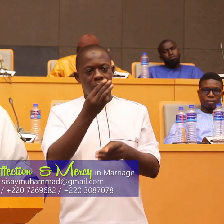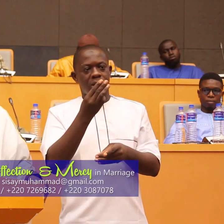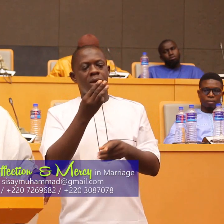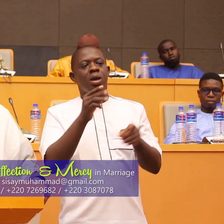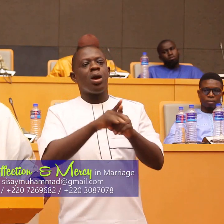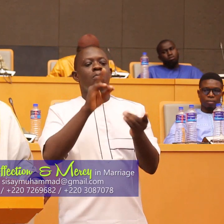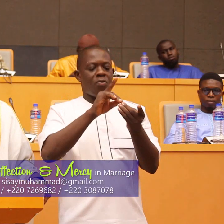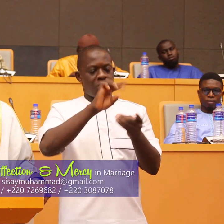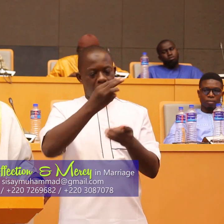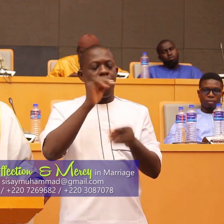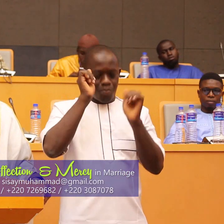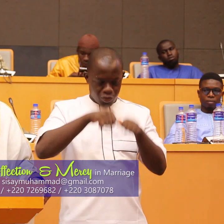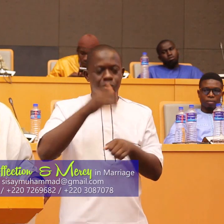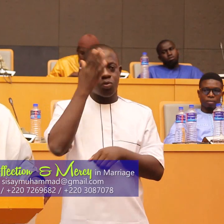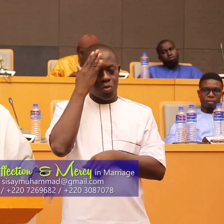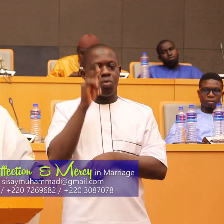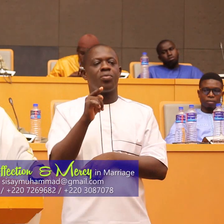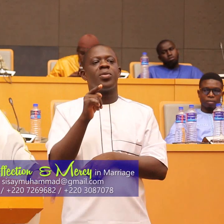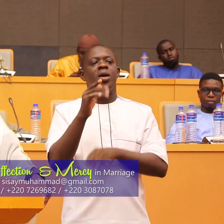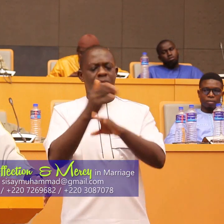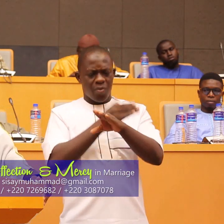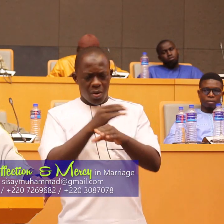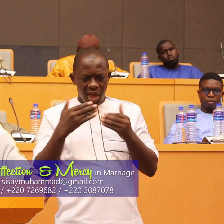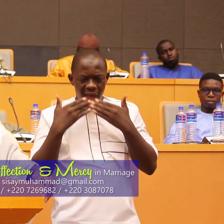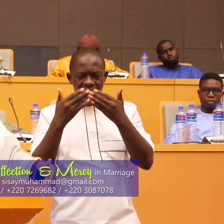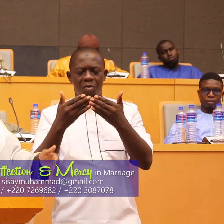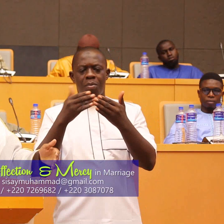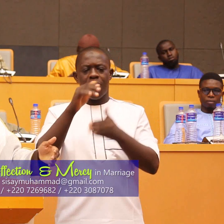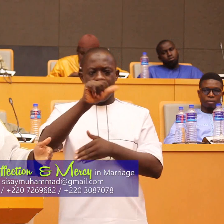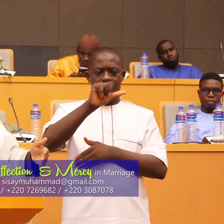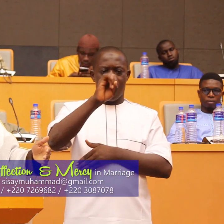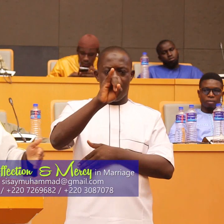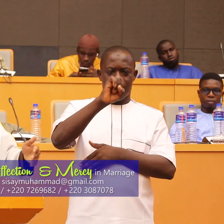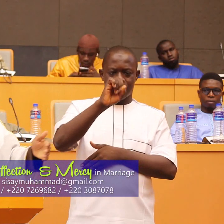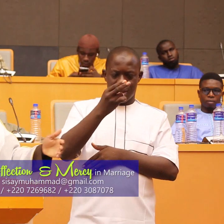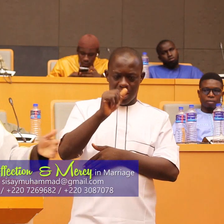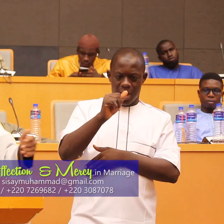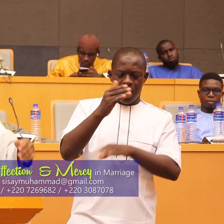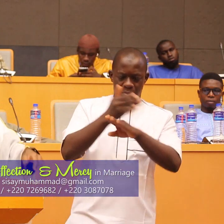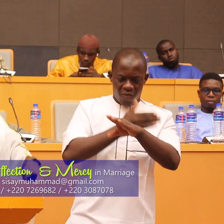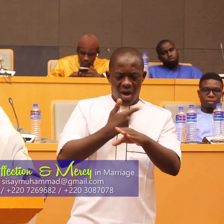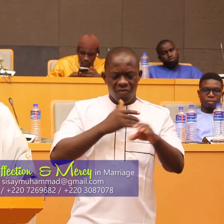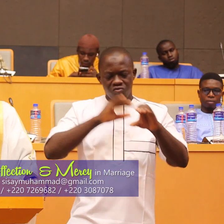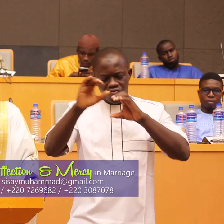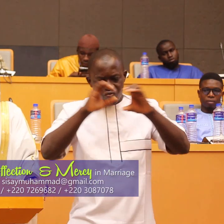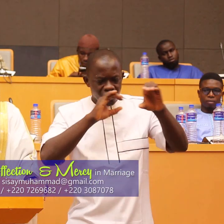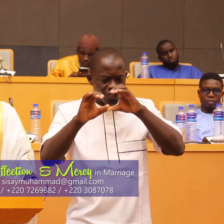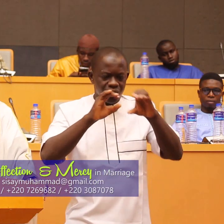prophet will know he once said to Aisha when they were having this beautiful conversation